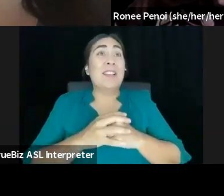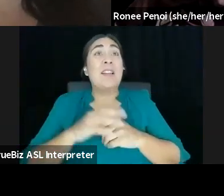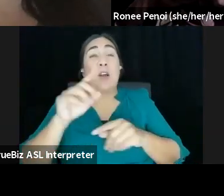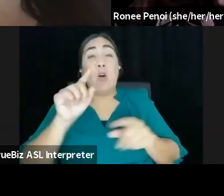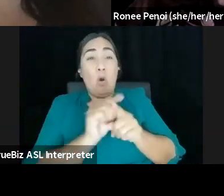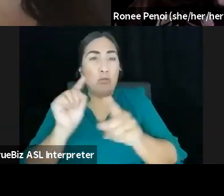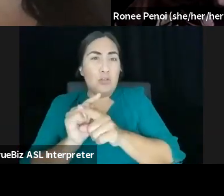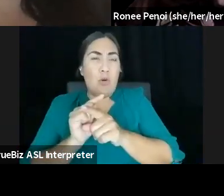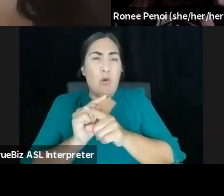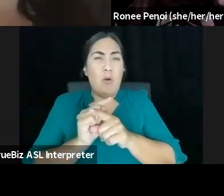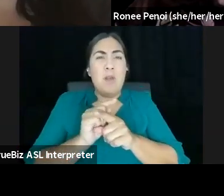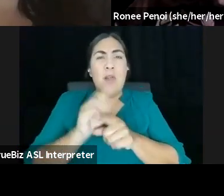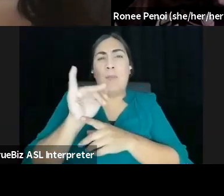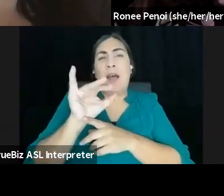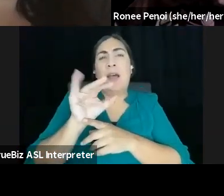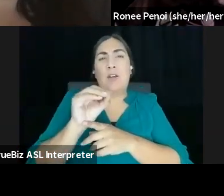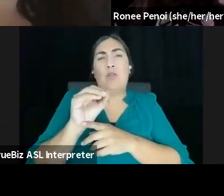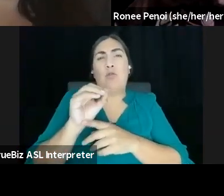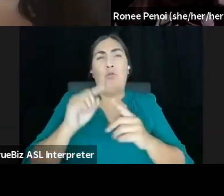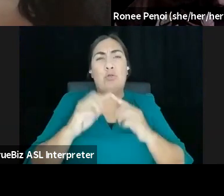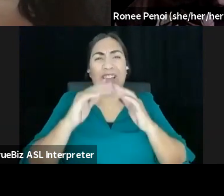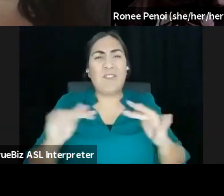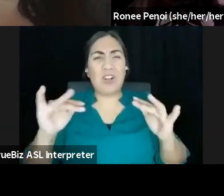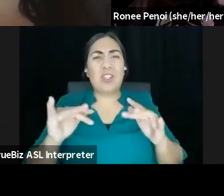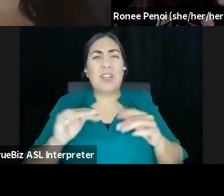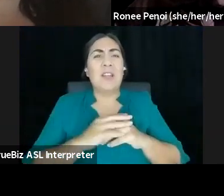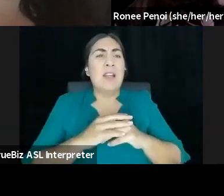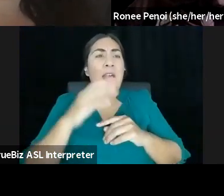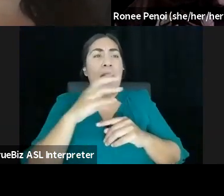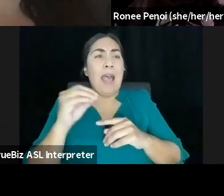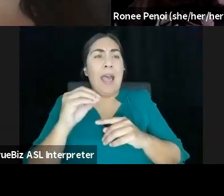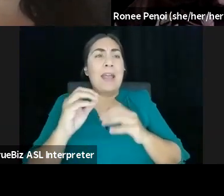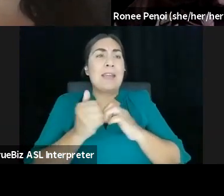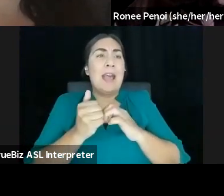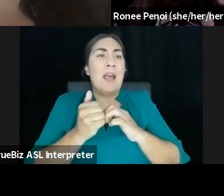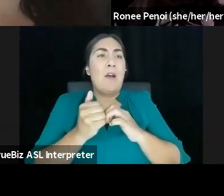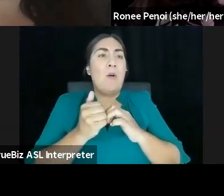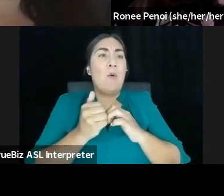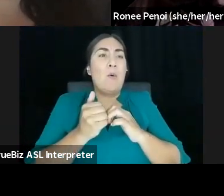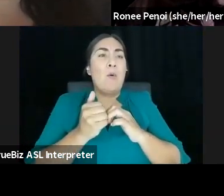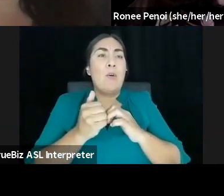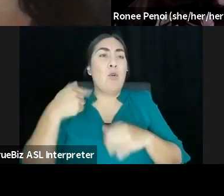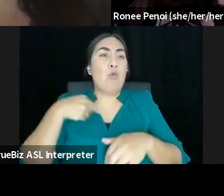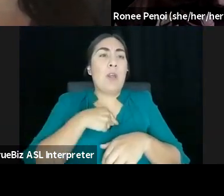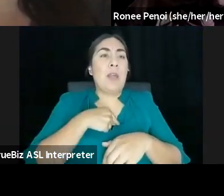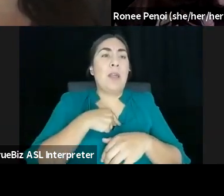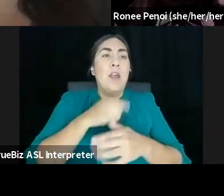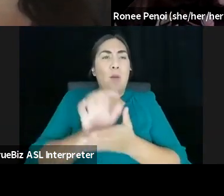then also translating that to marginalized communities from the front lines. Like we, I like to look at, um, like the New Orleans